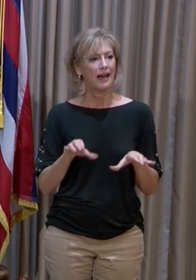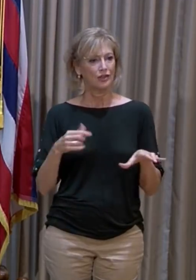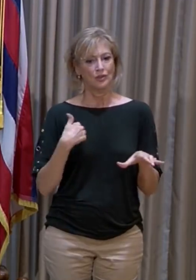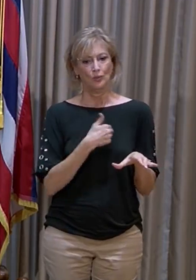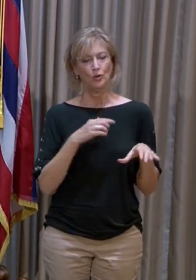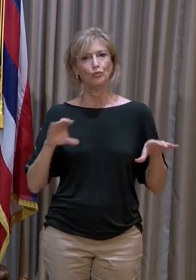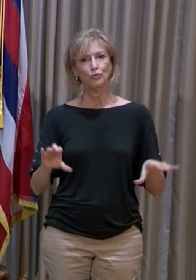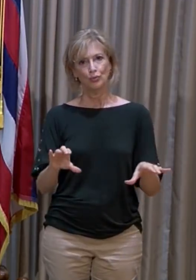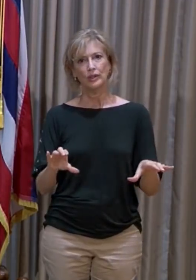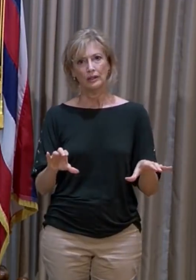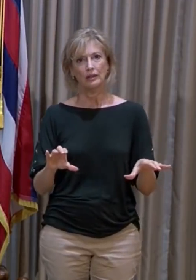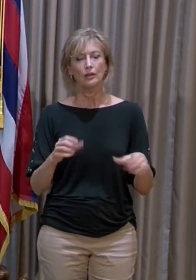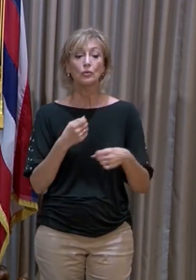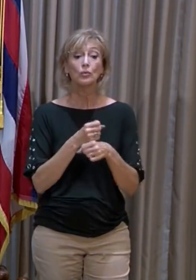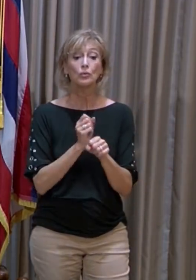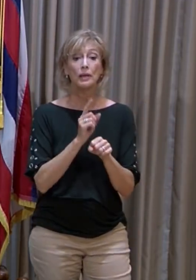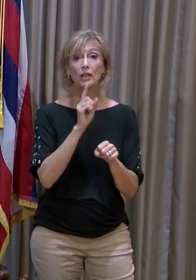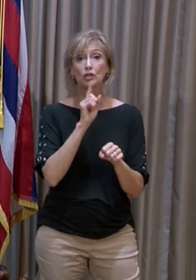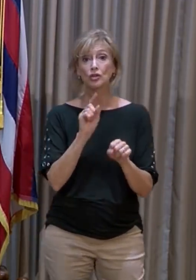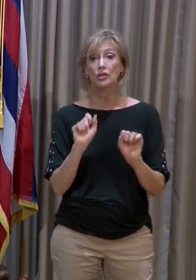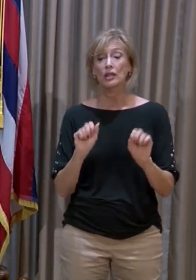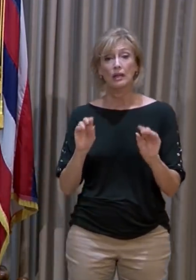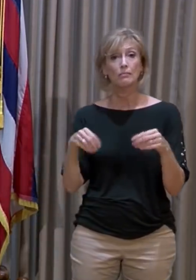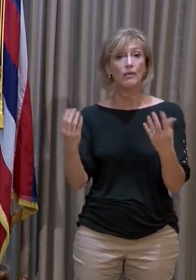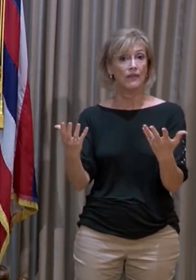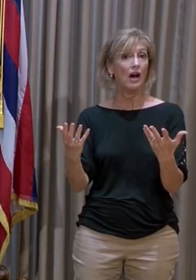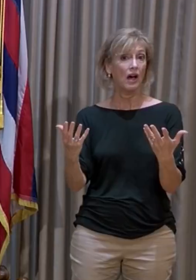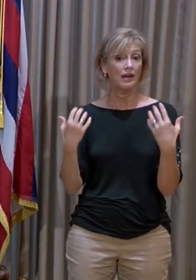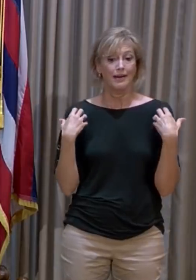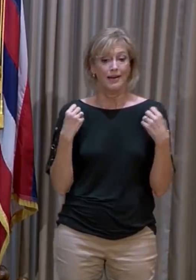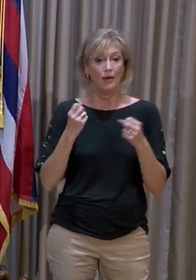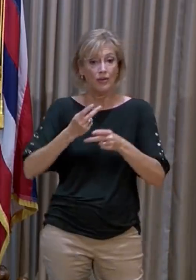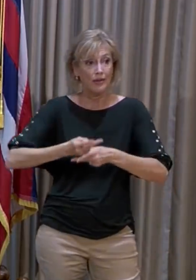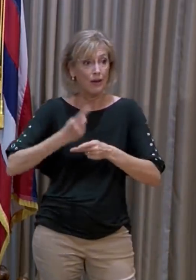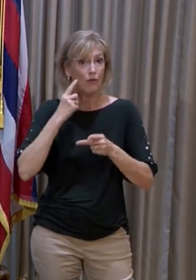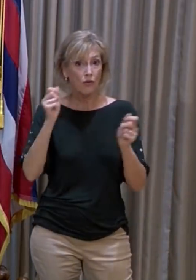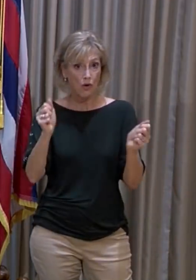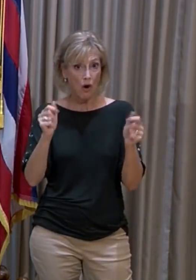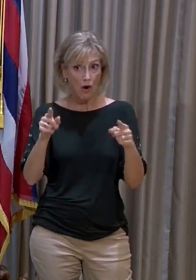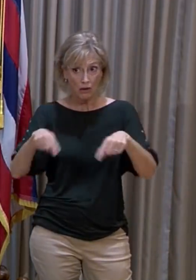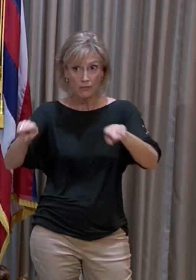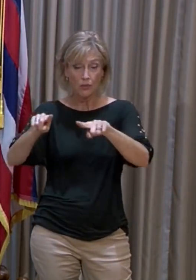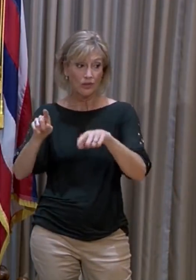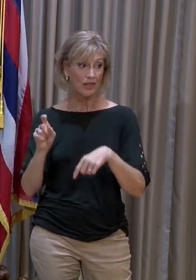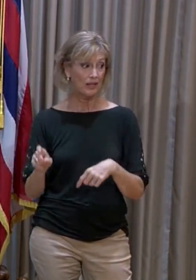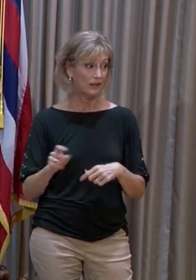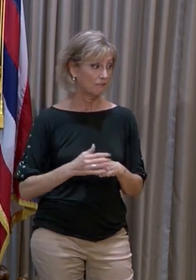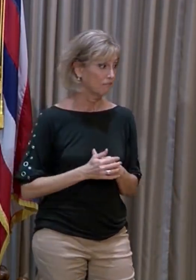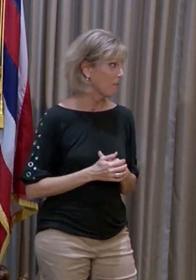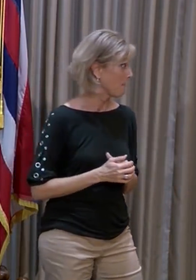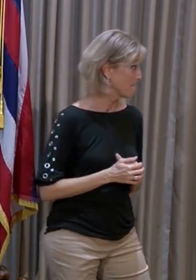we're taking to ensure that we can provide health care to all of those who need it.